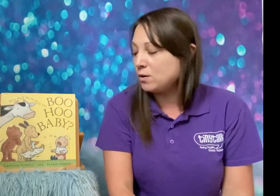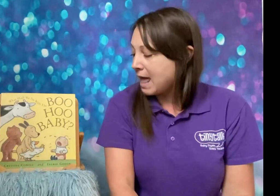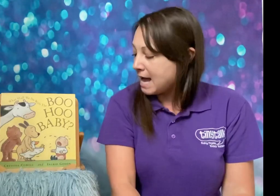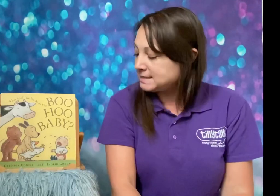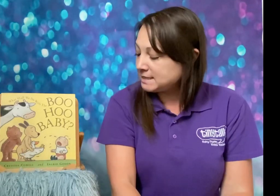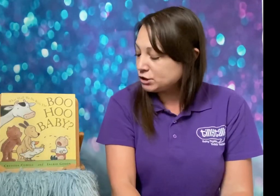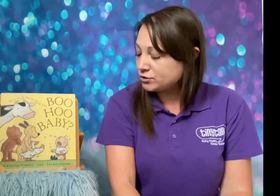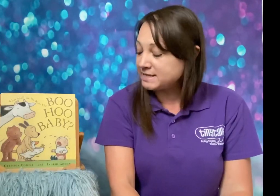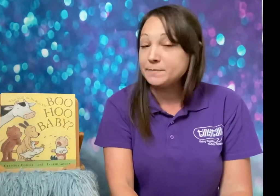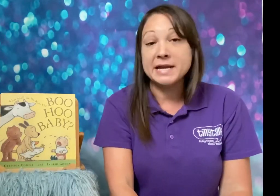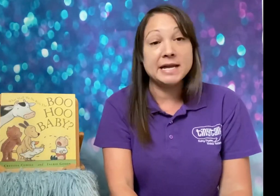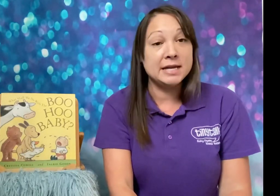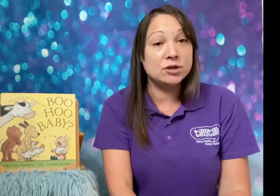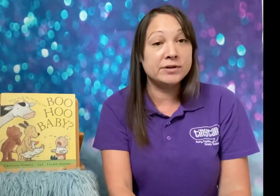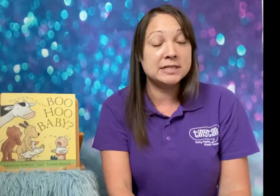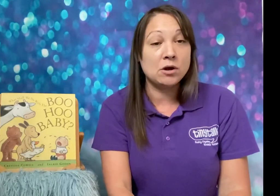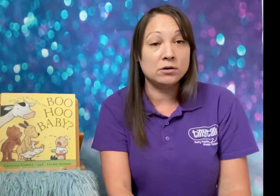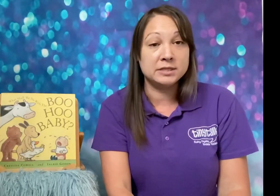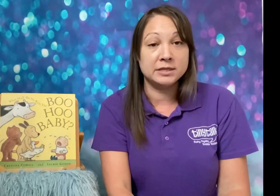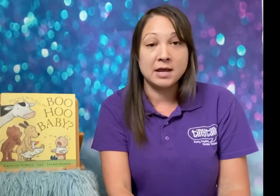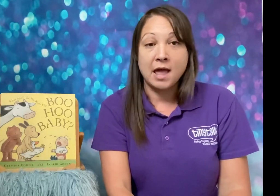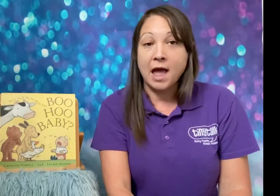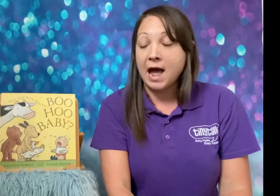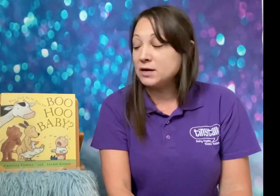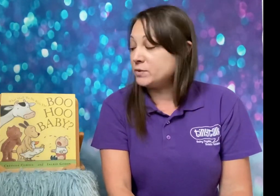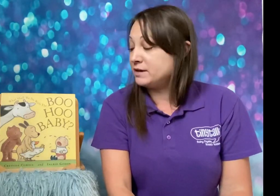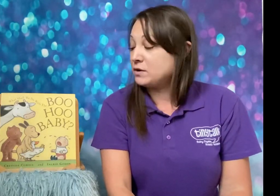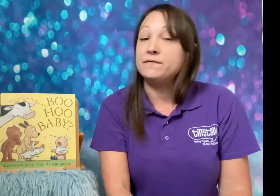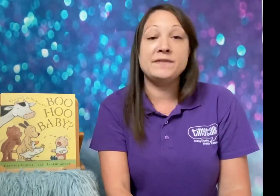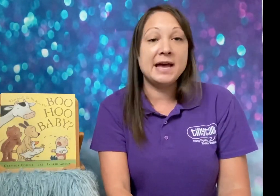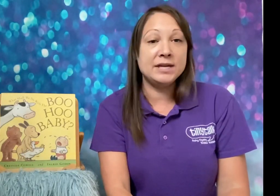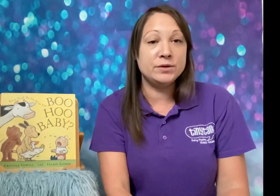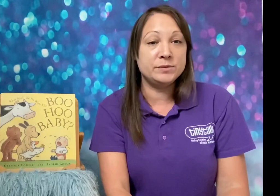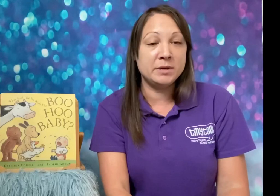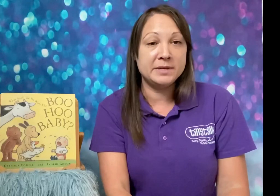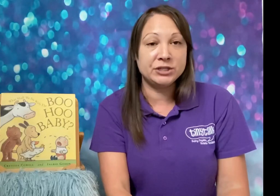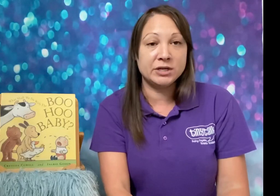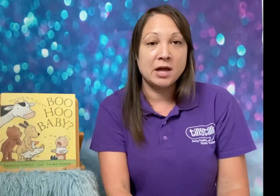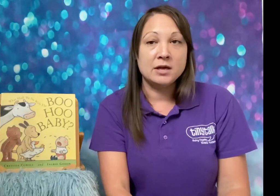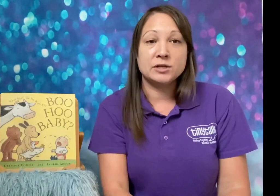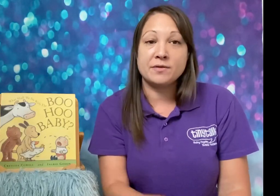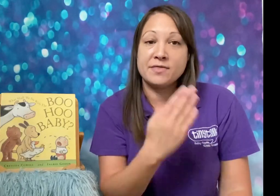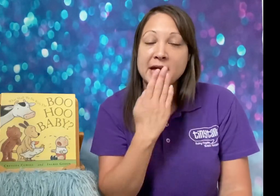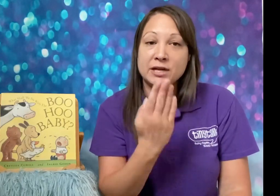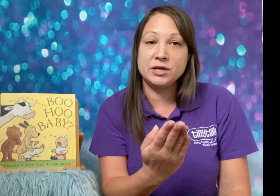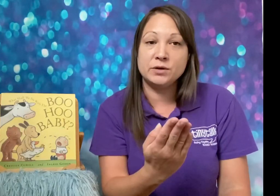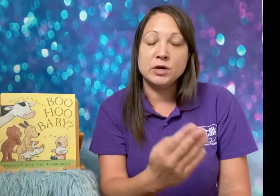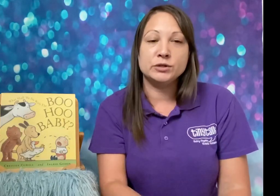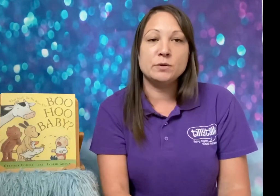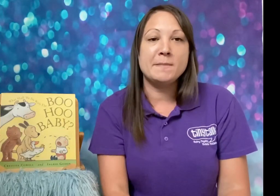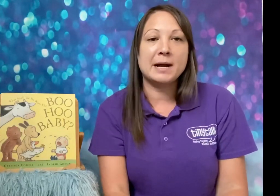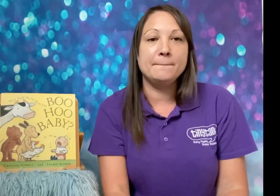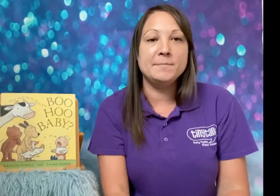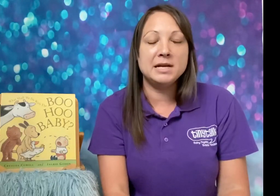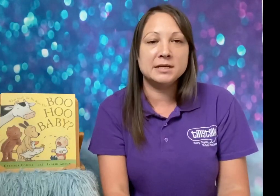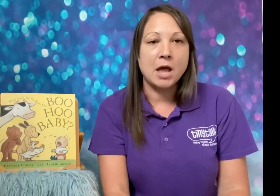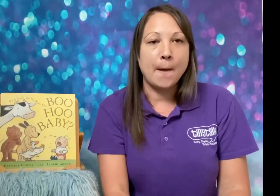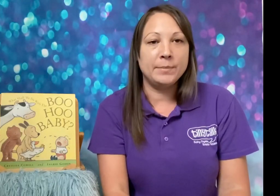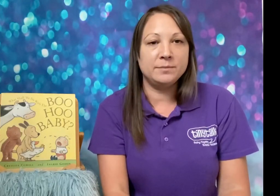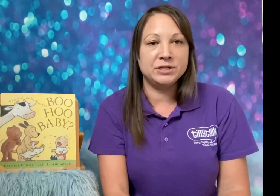and illustrated by Ingrid Godden. And we have got fair use permission, so thank you to Macmillan publishing